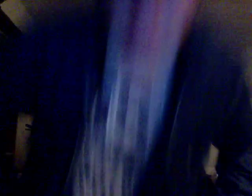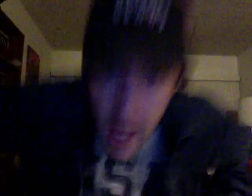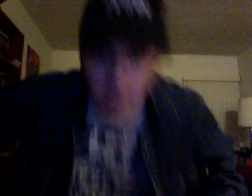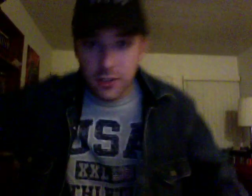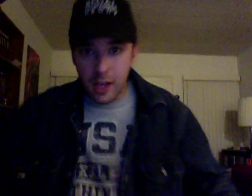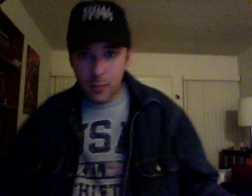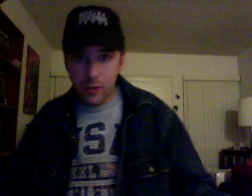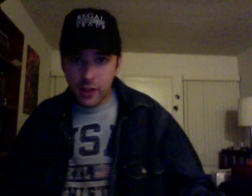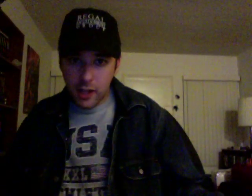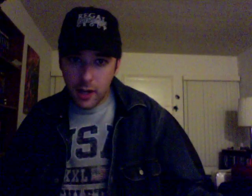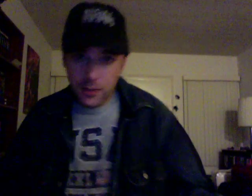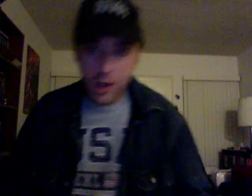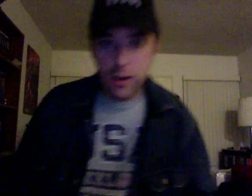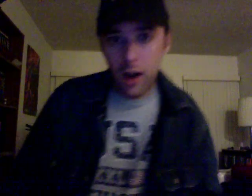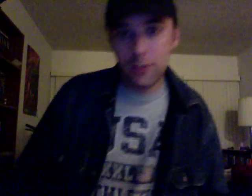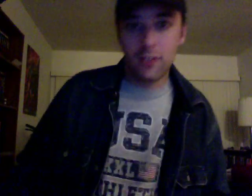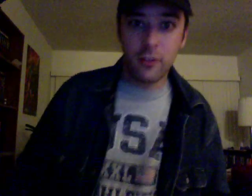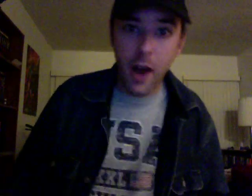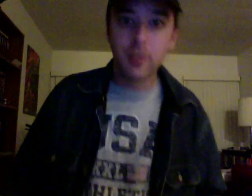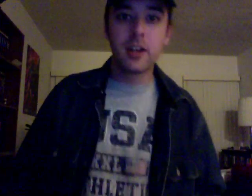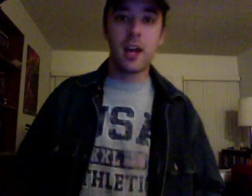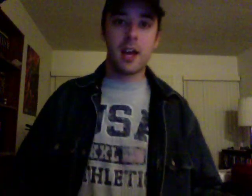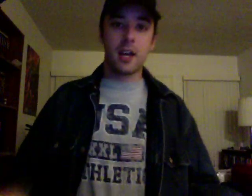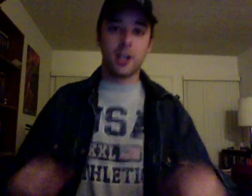LTA Movie Club, Darren Aronofsky's The Fountain, go!